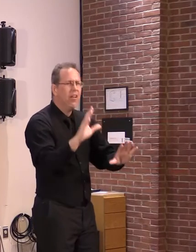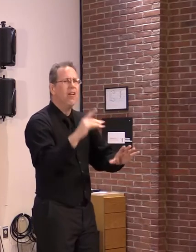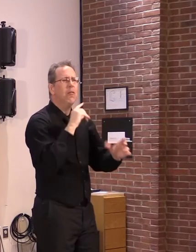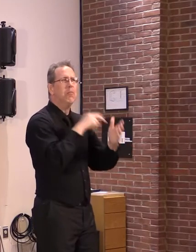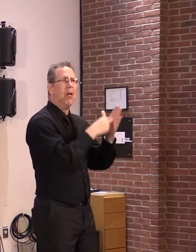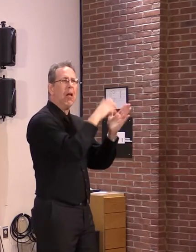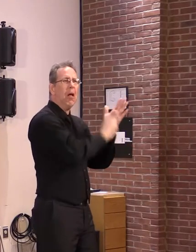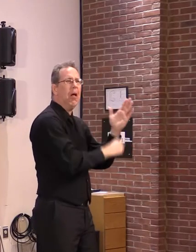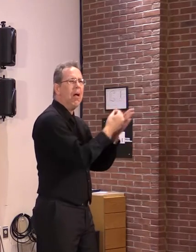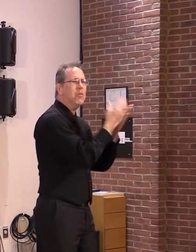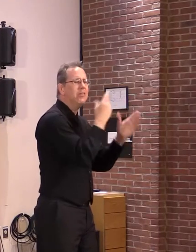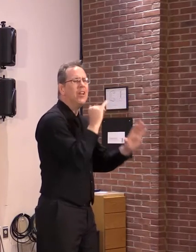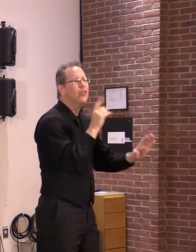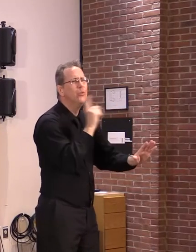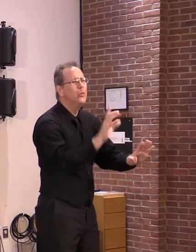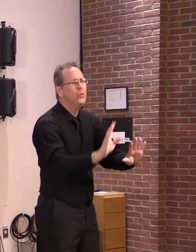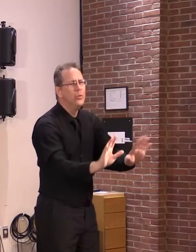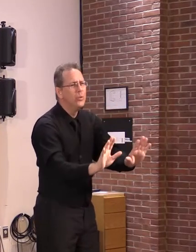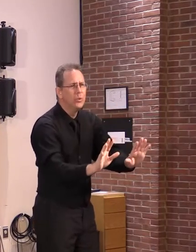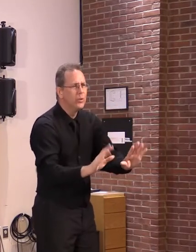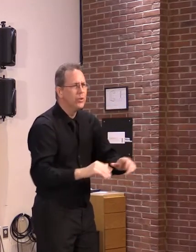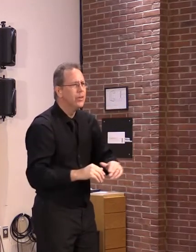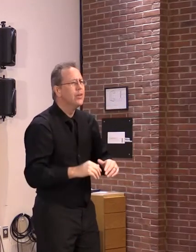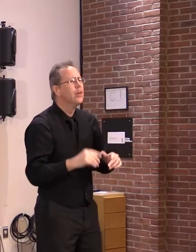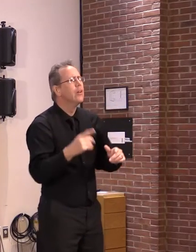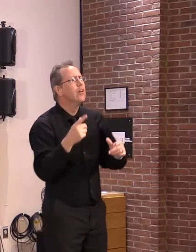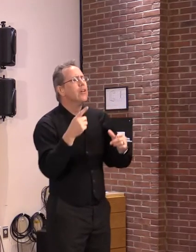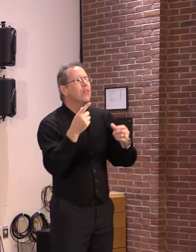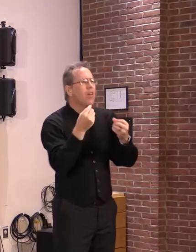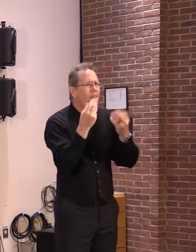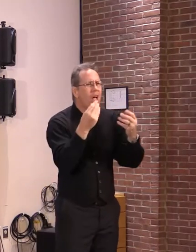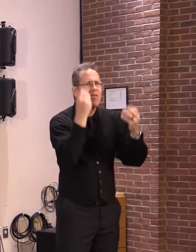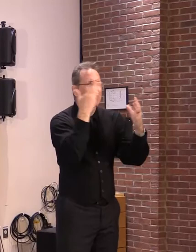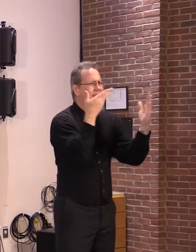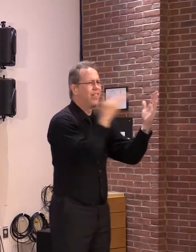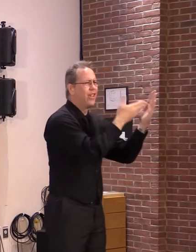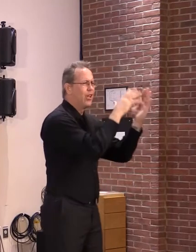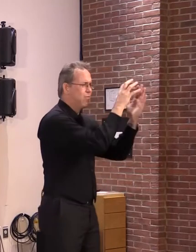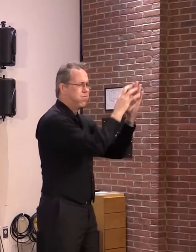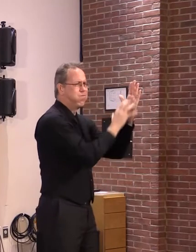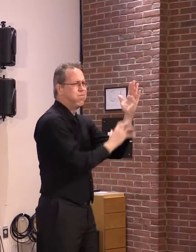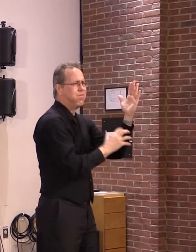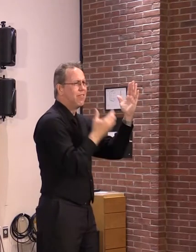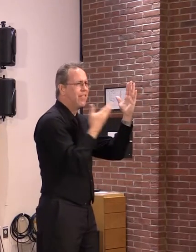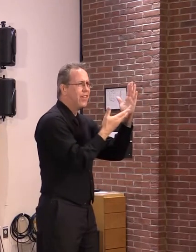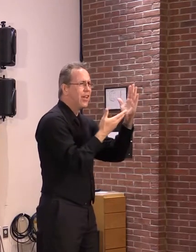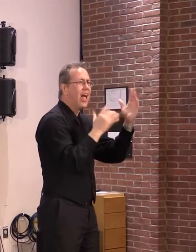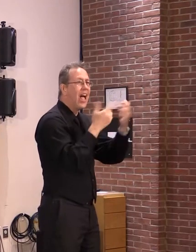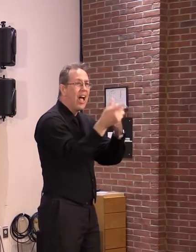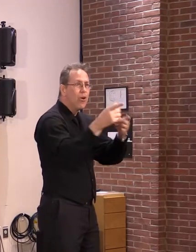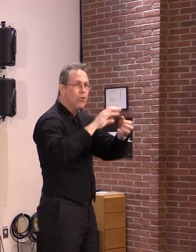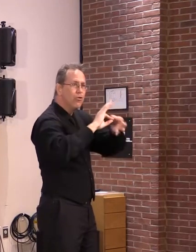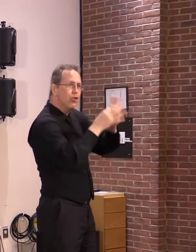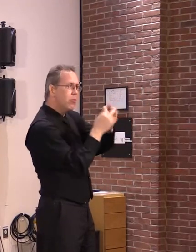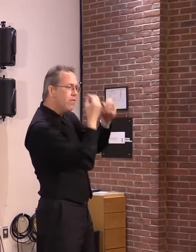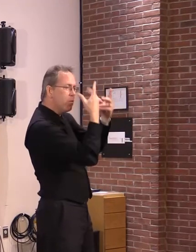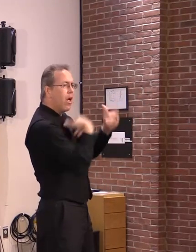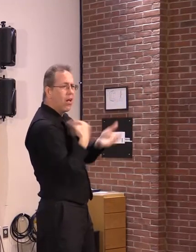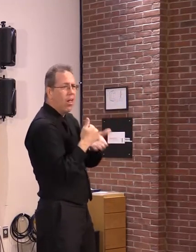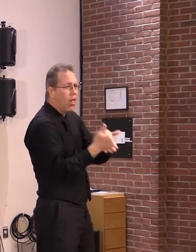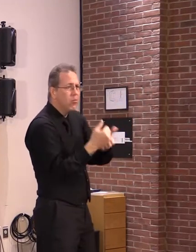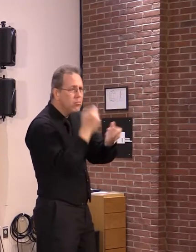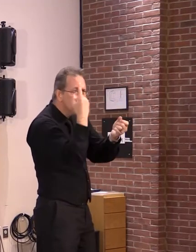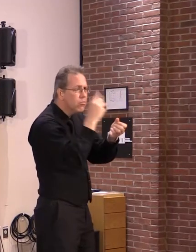there's a lot of data available, a lot of interpretation available. The CDC community level